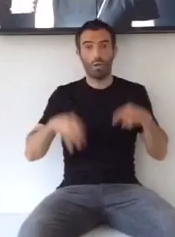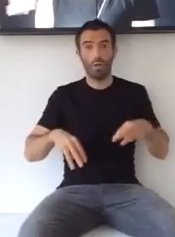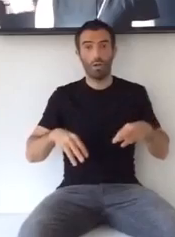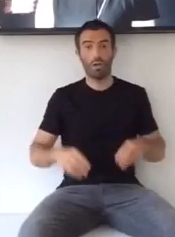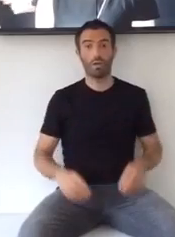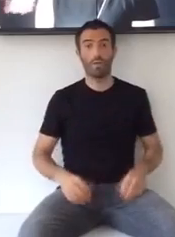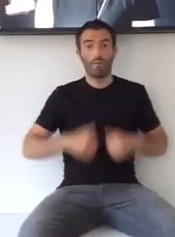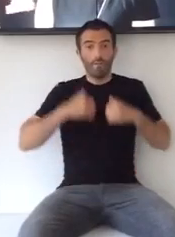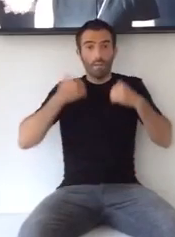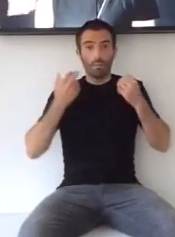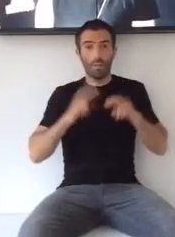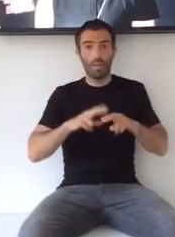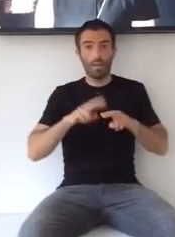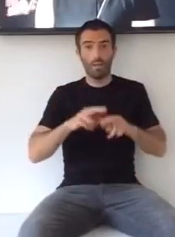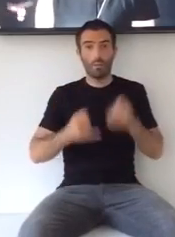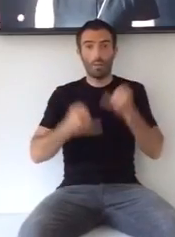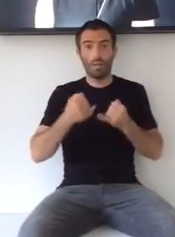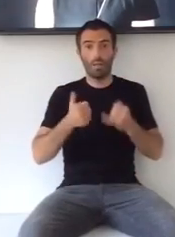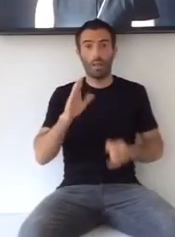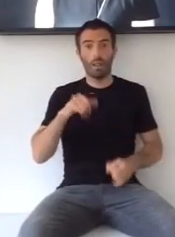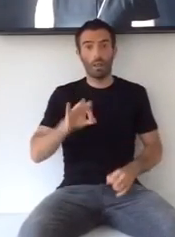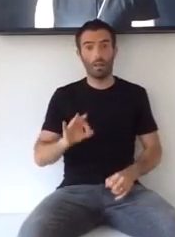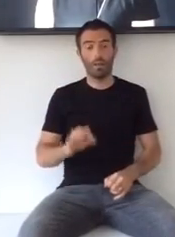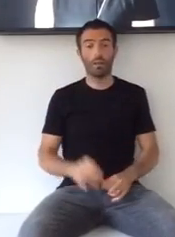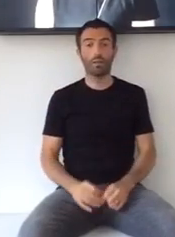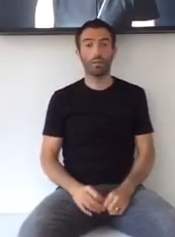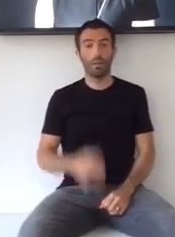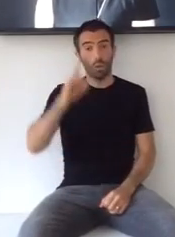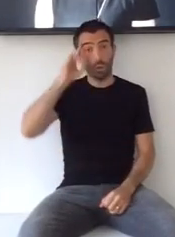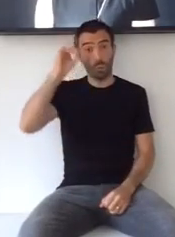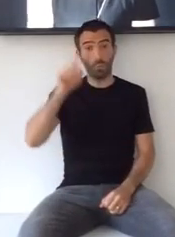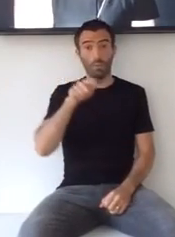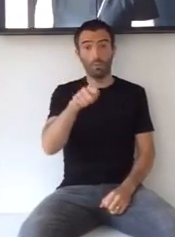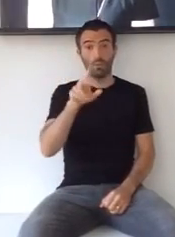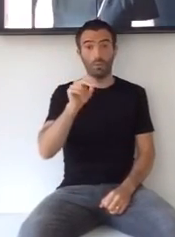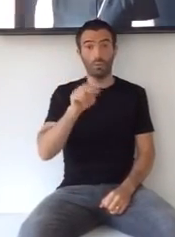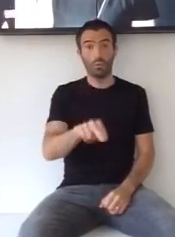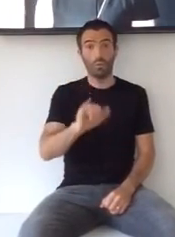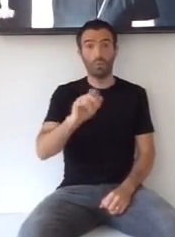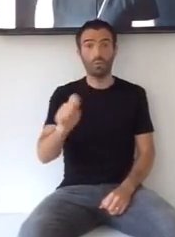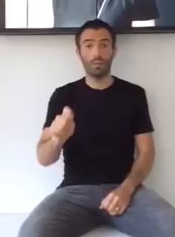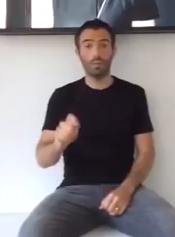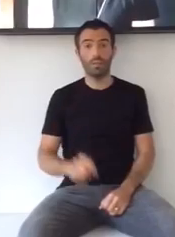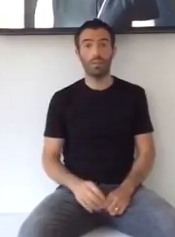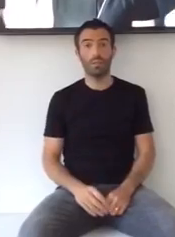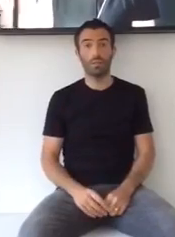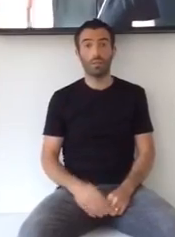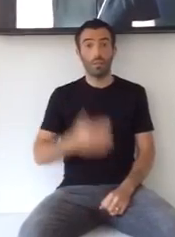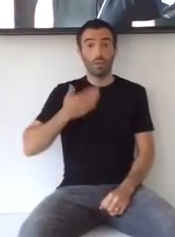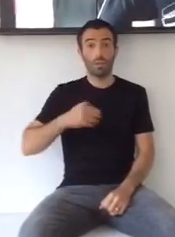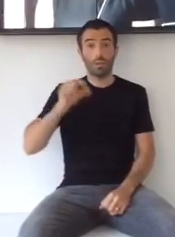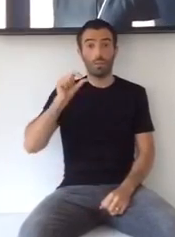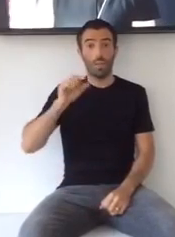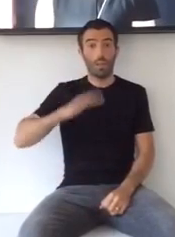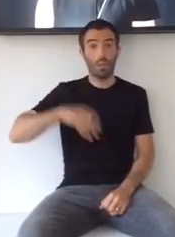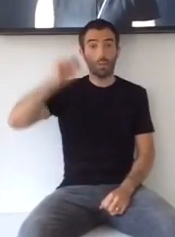wrong, feels better playing along Hoping you don't notice it when I'm a bit lost,